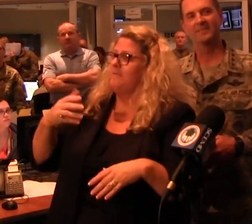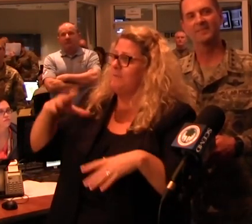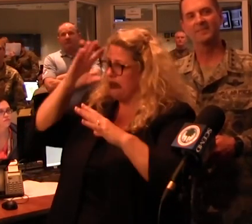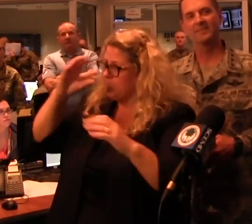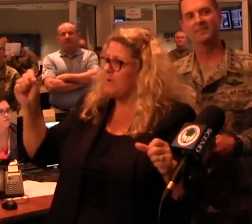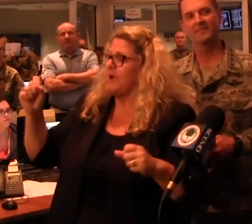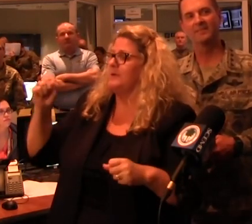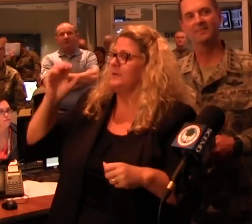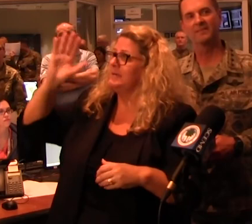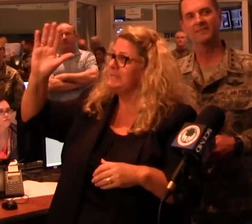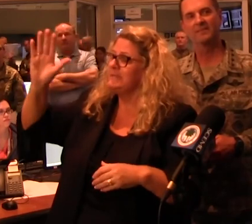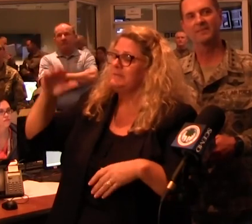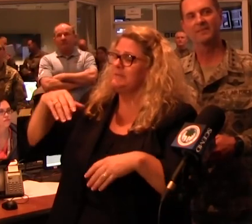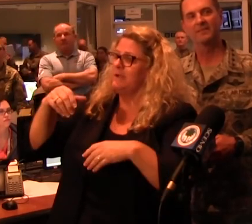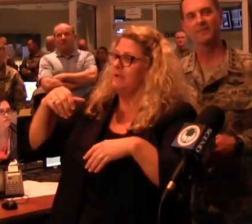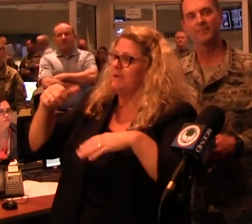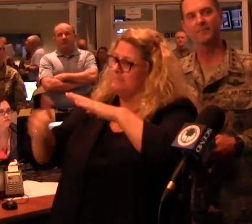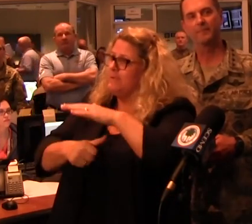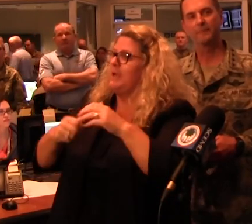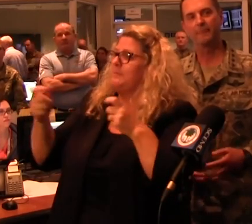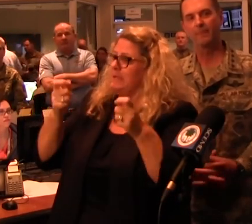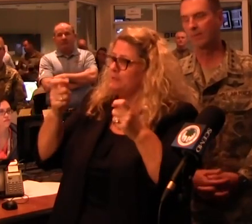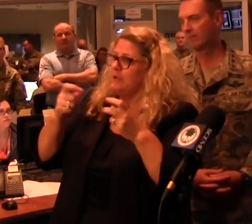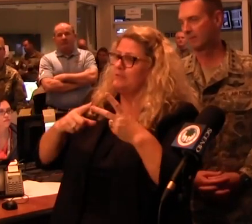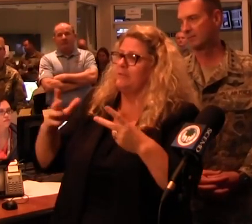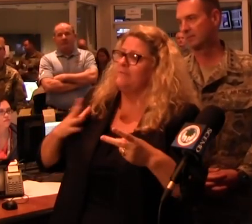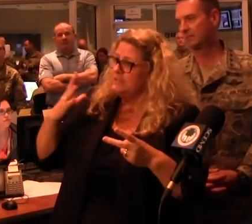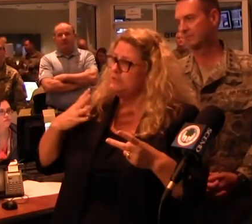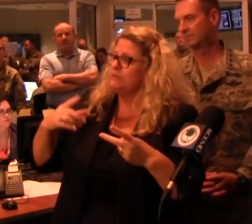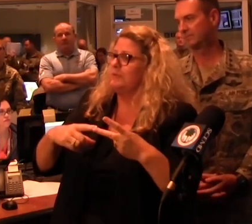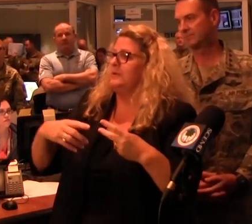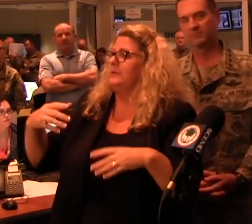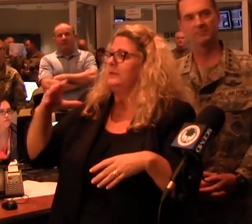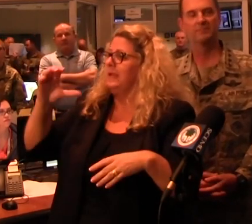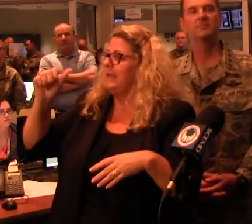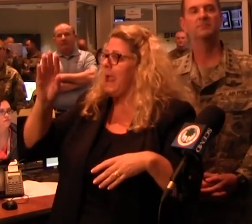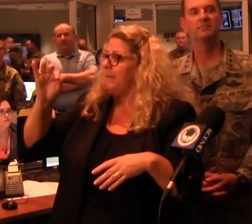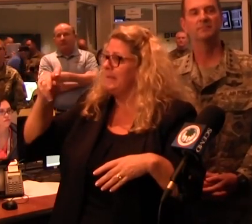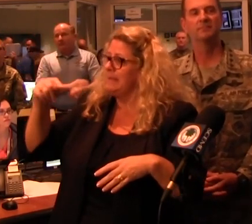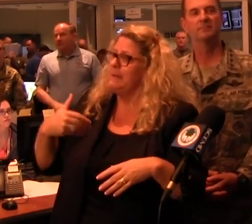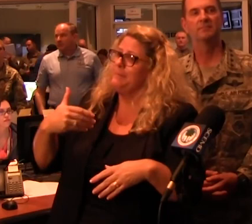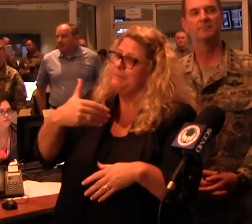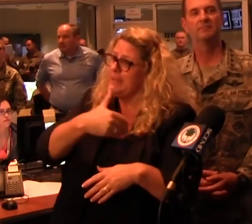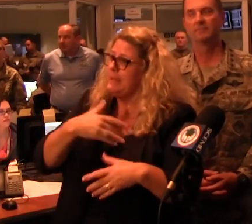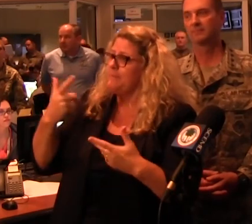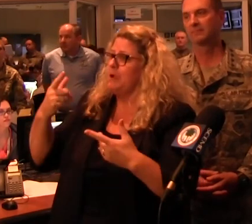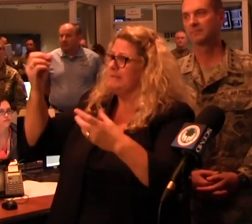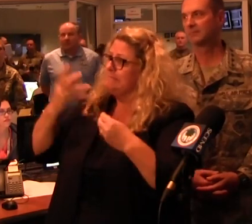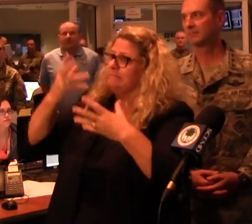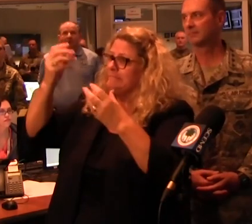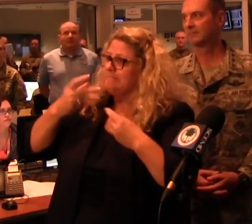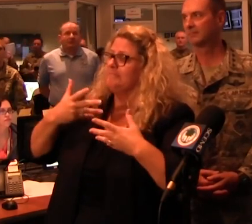President Trump and the administration. The officials, the cabinet members, I think virtually all of them have been in communication